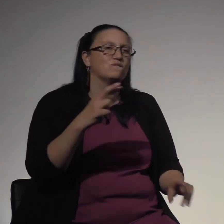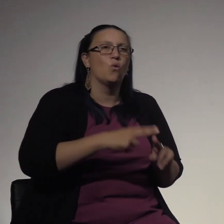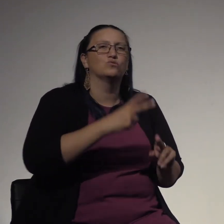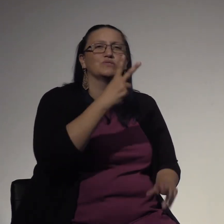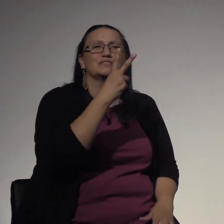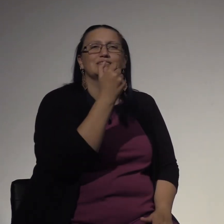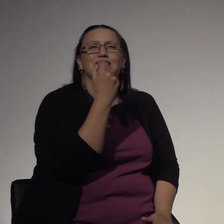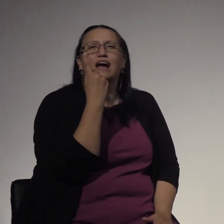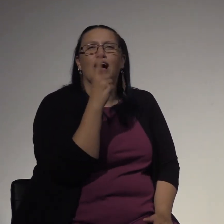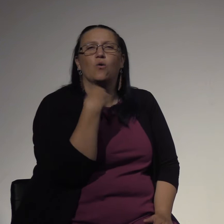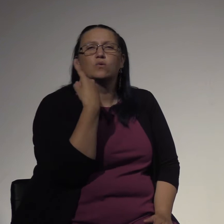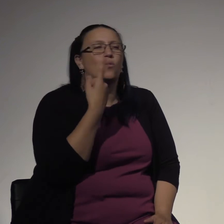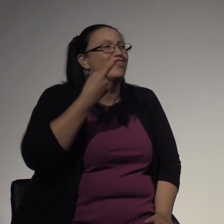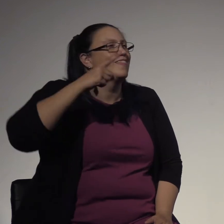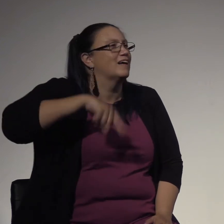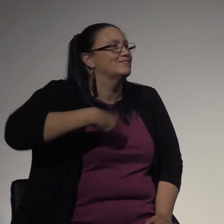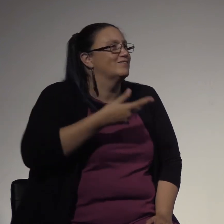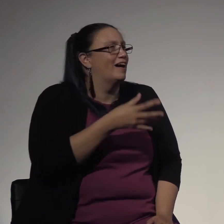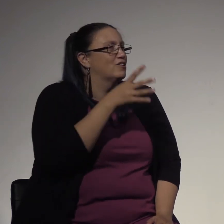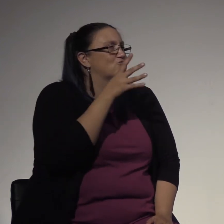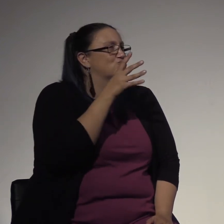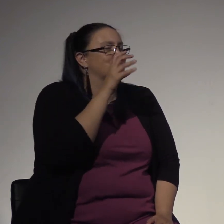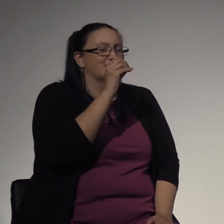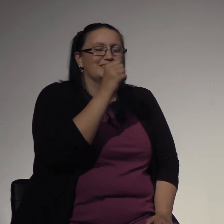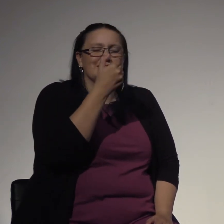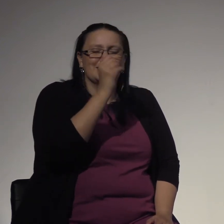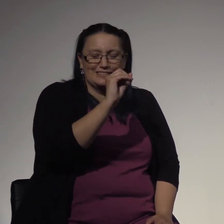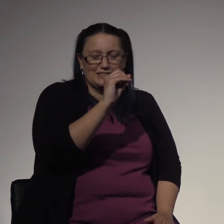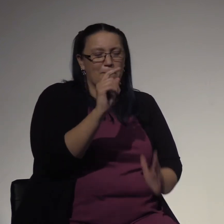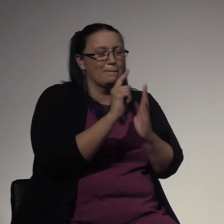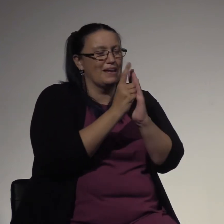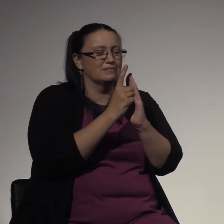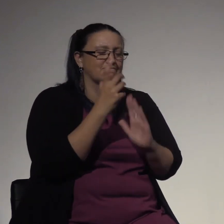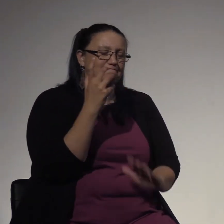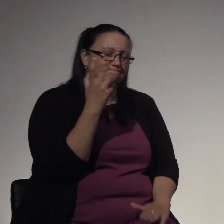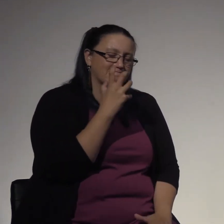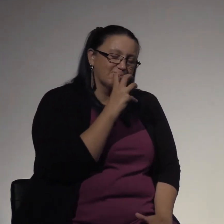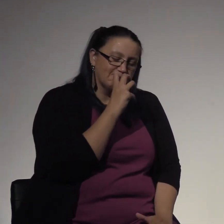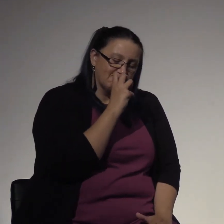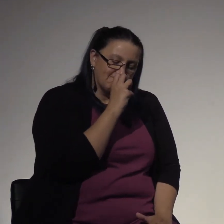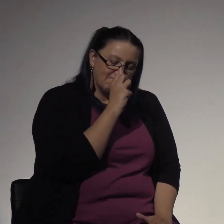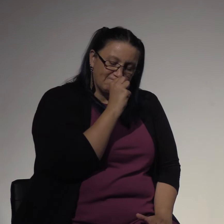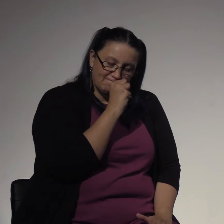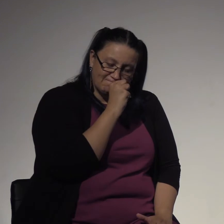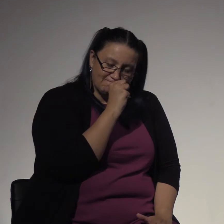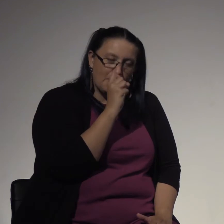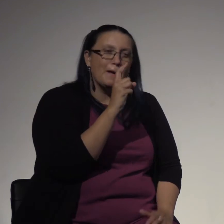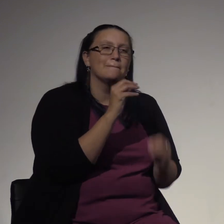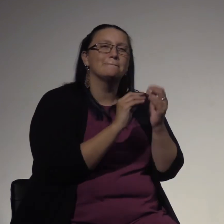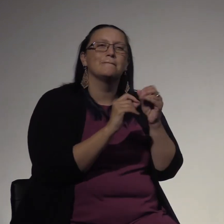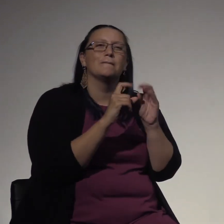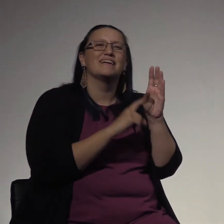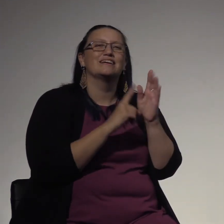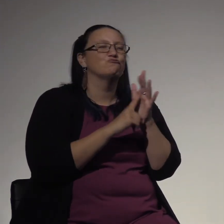hours. 1,560 minutes of brutalized terror. But Bubby Joe Long